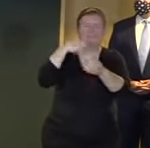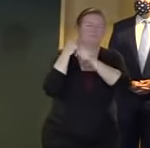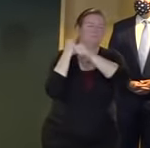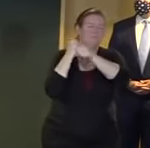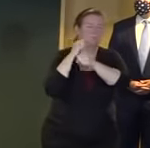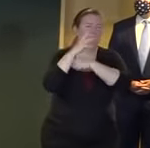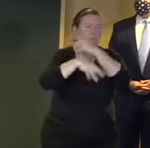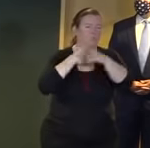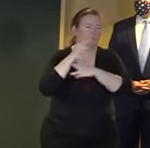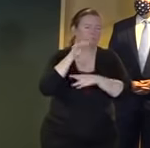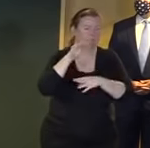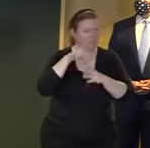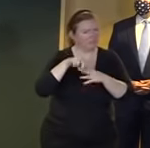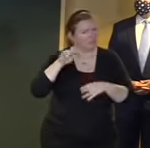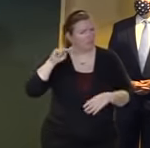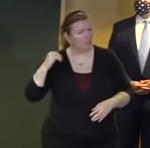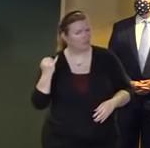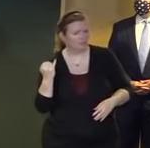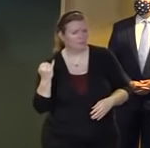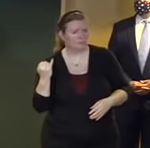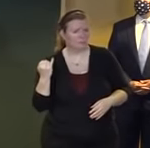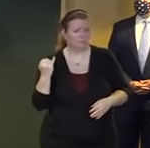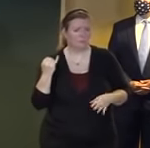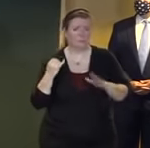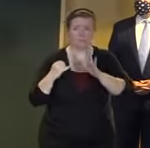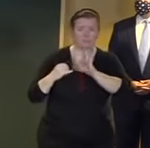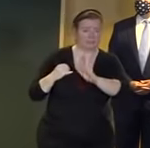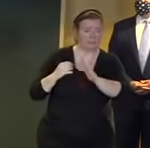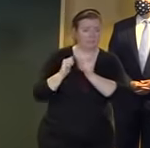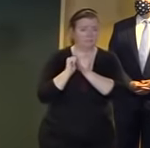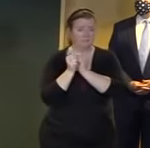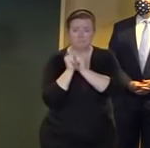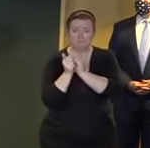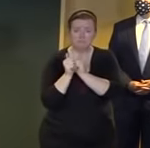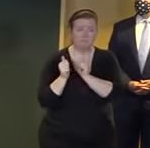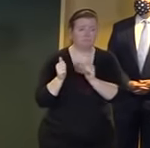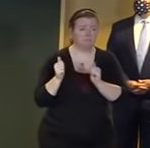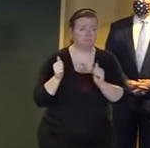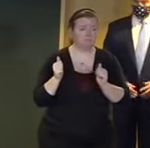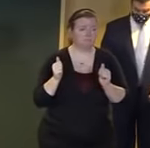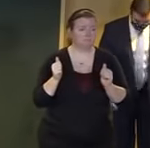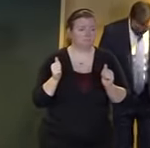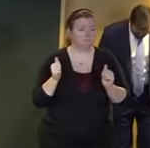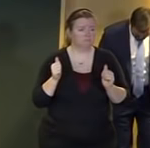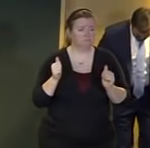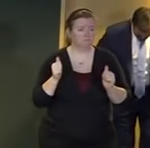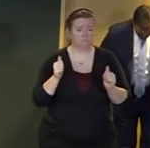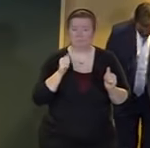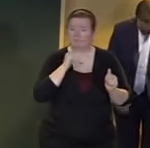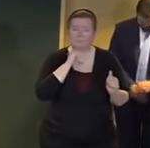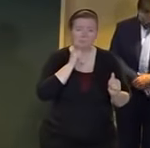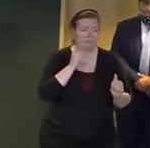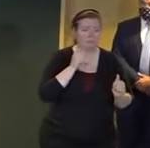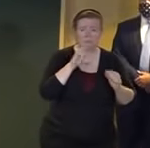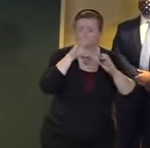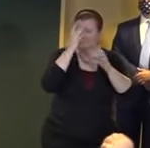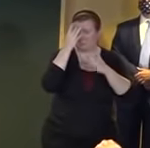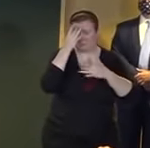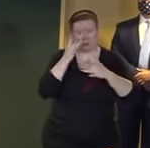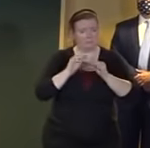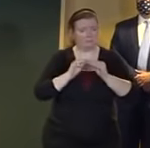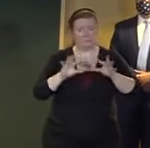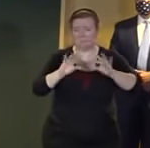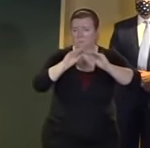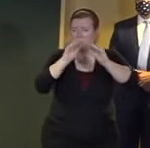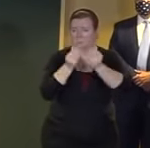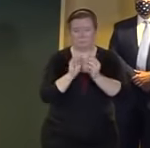of new jersey uh the athletic reality there did not lead as far as i know to any uh infections uh to